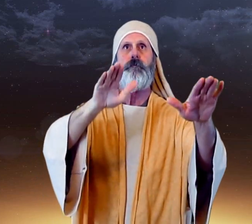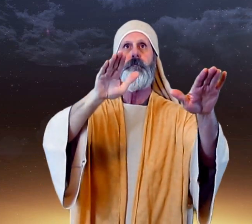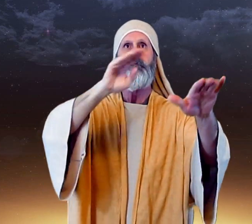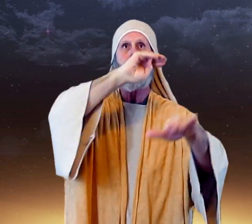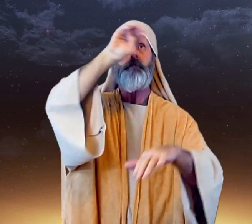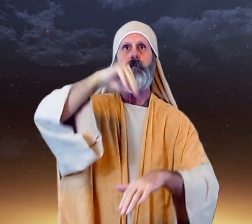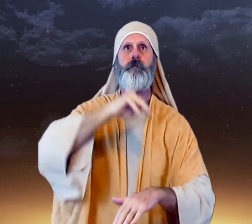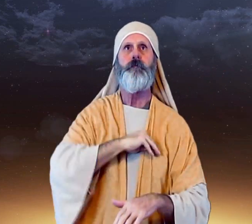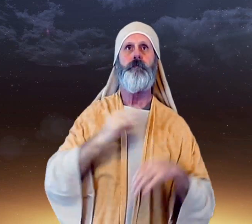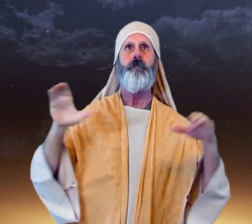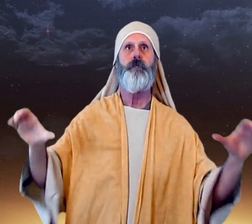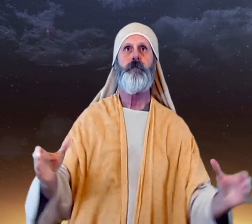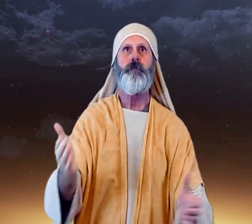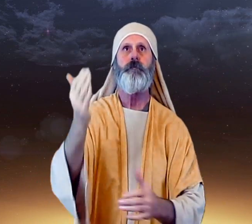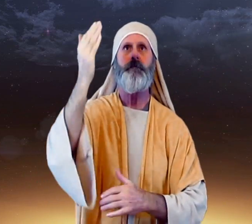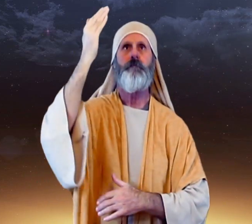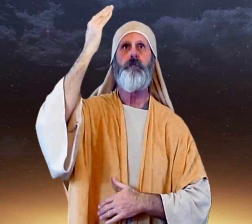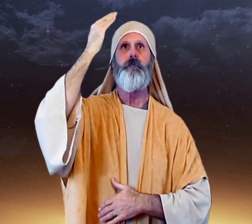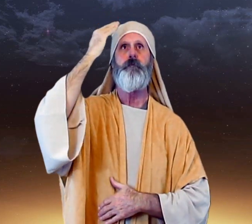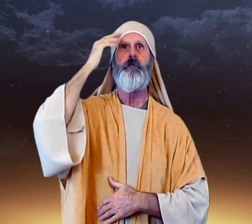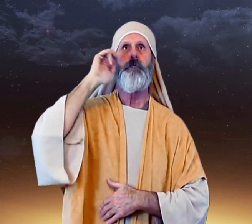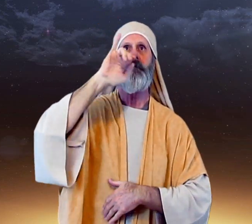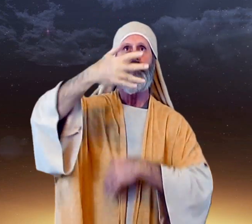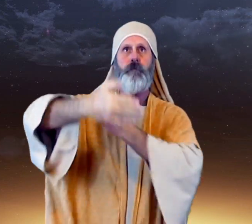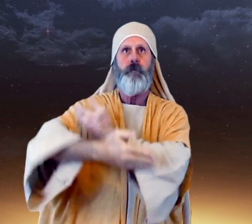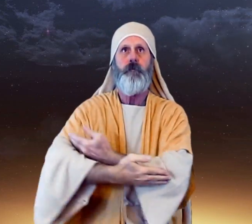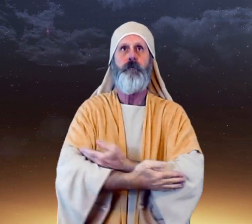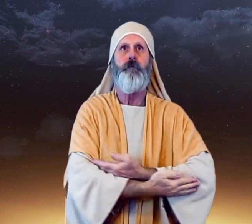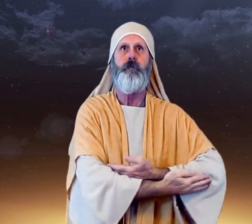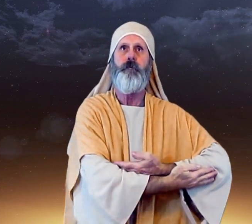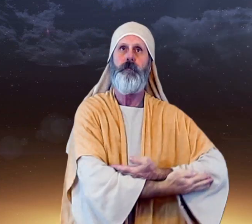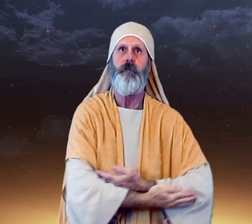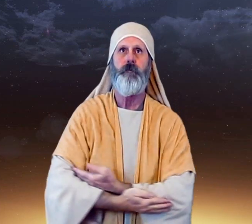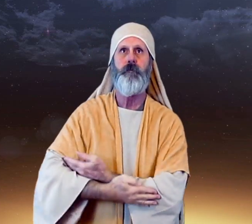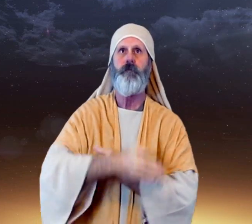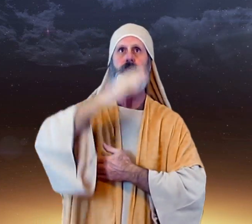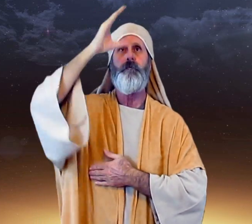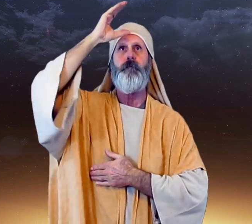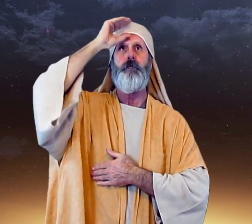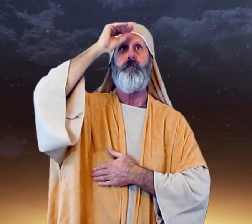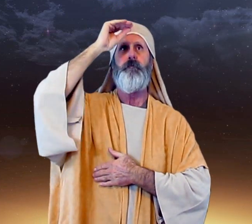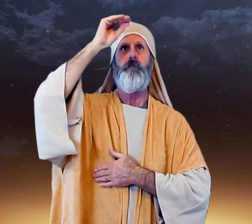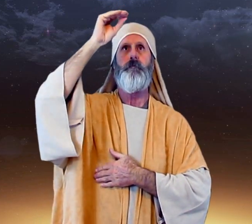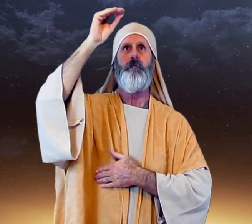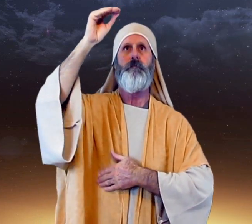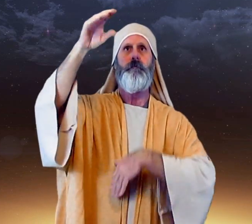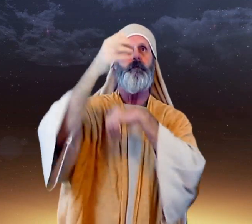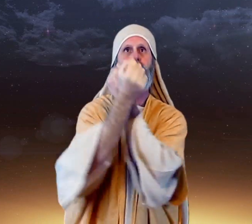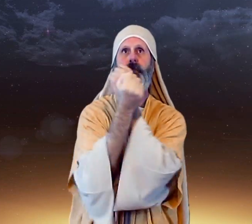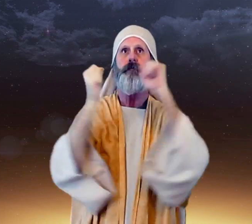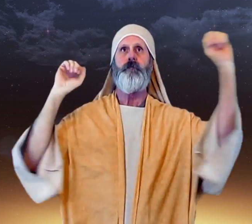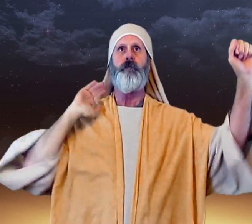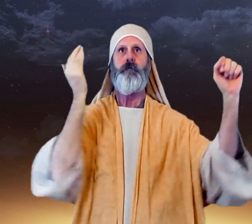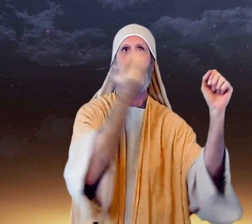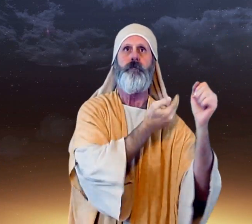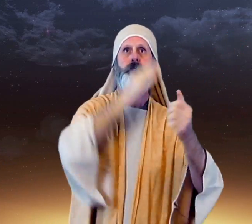Mary, did you know that your baby boy will save our